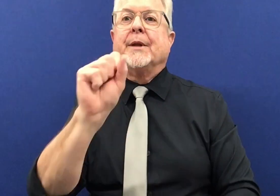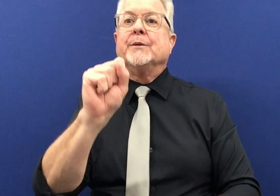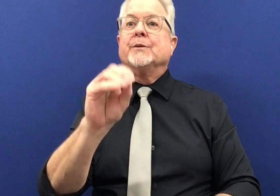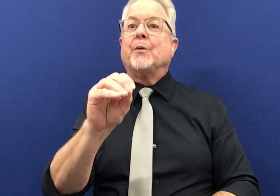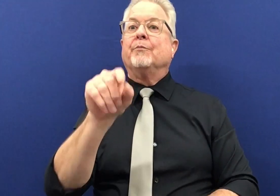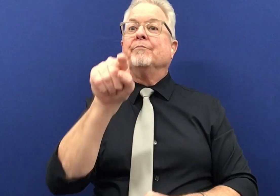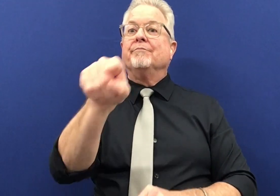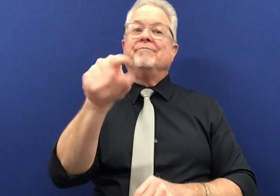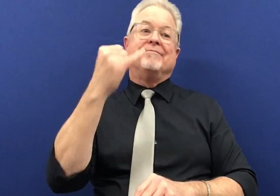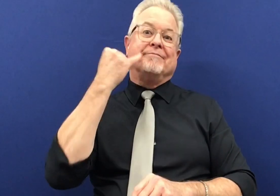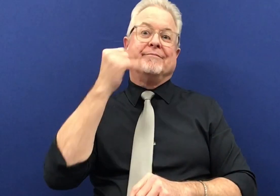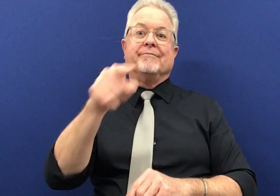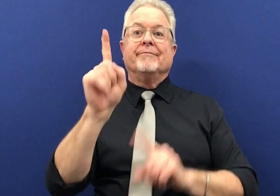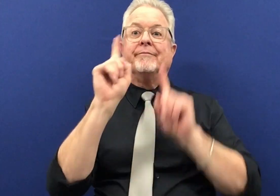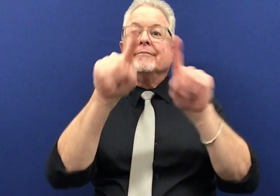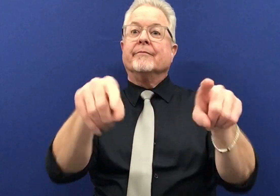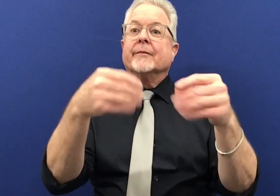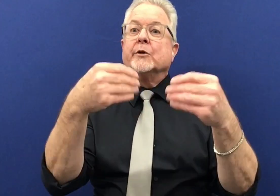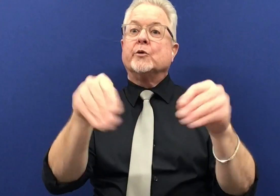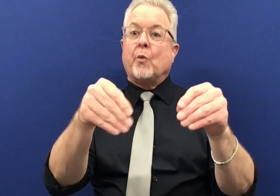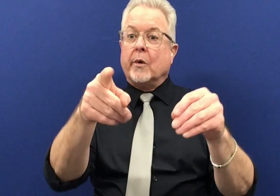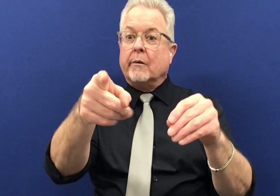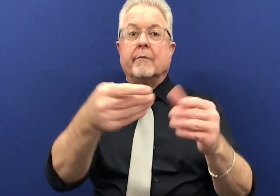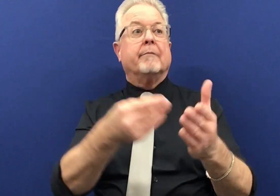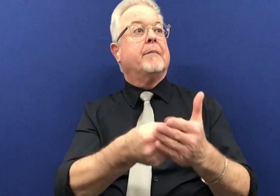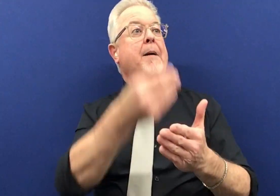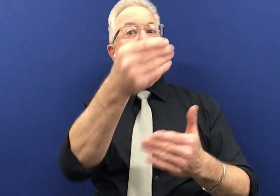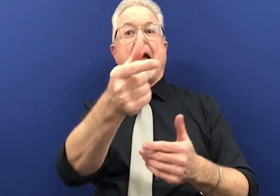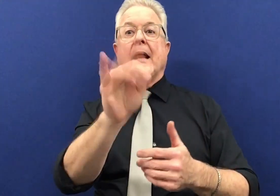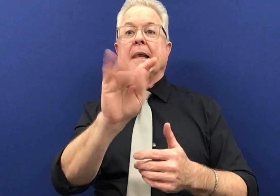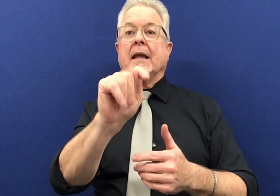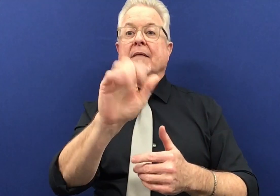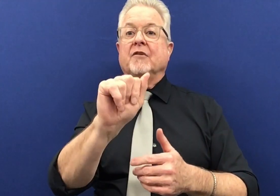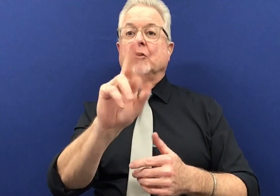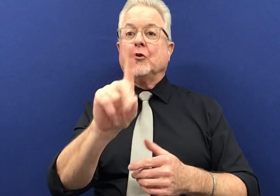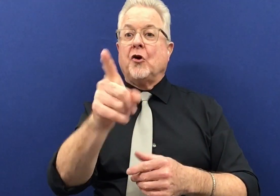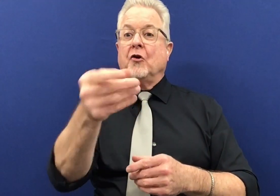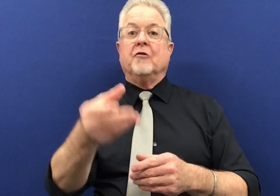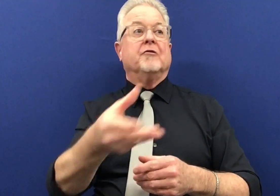so if you go to a store and you buy a gift card